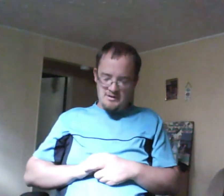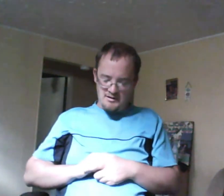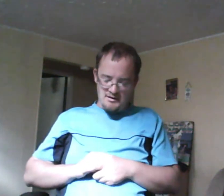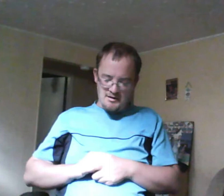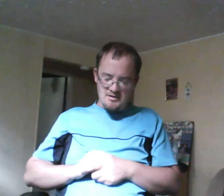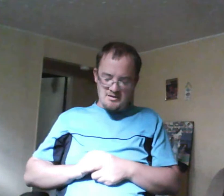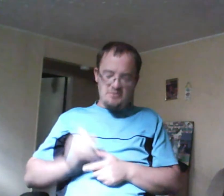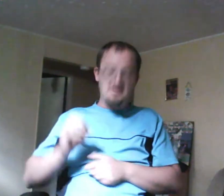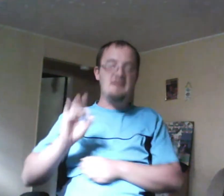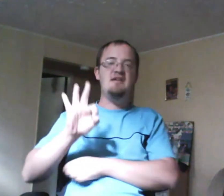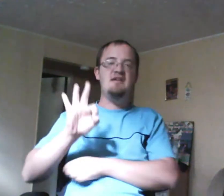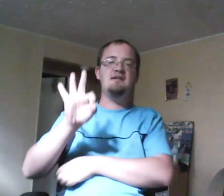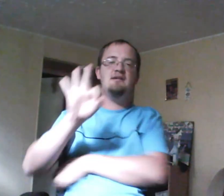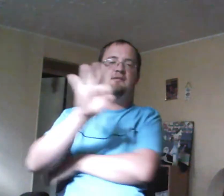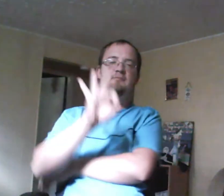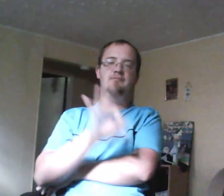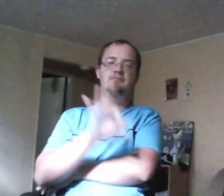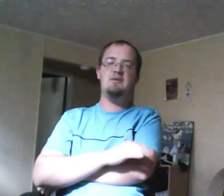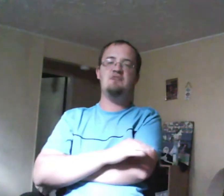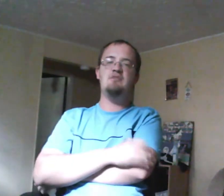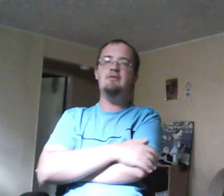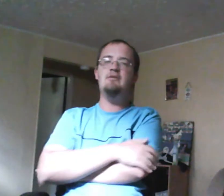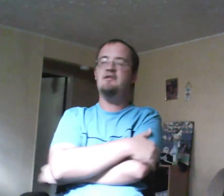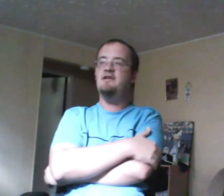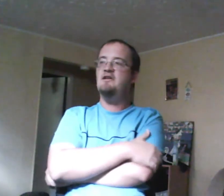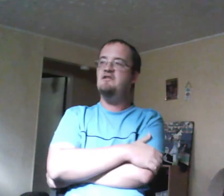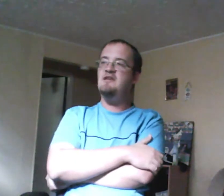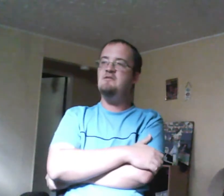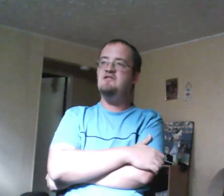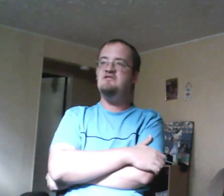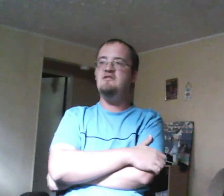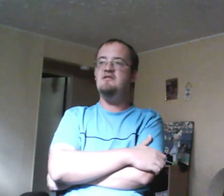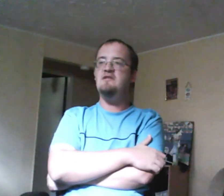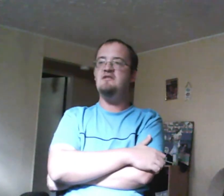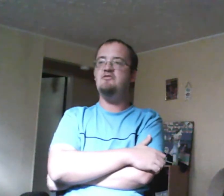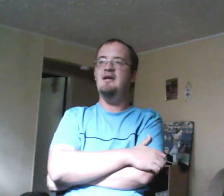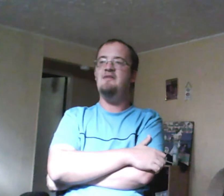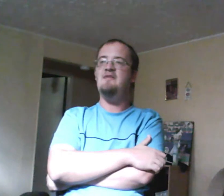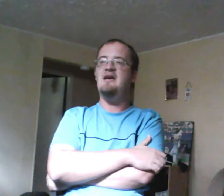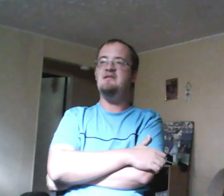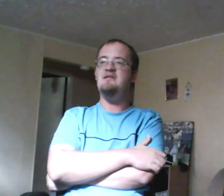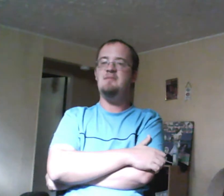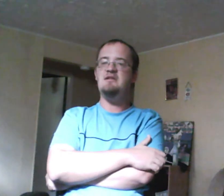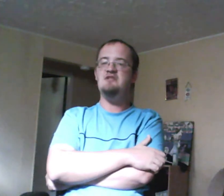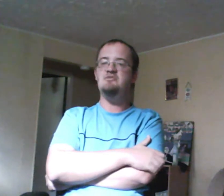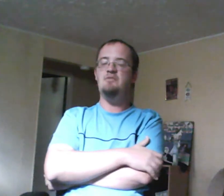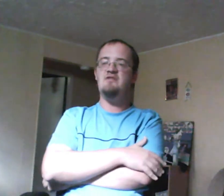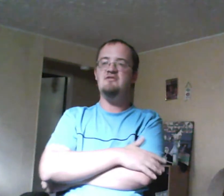Number three is Sig. Speaking of trouble, Sig was introduced in season 12 as a potential boyfriend to Maya.